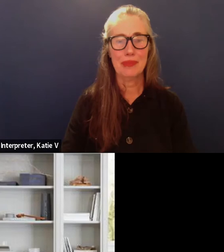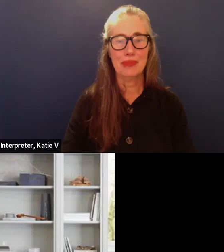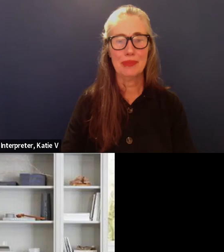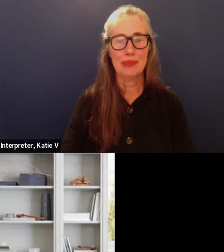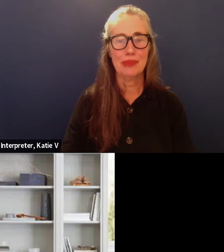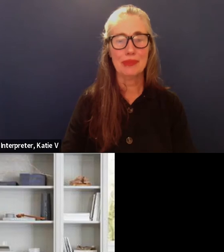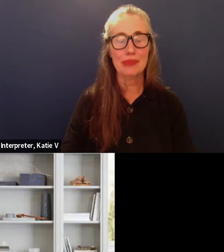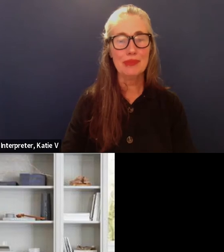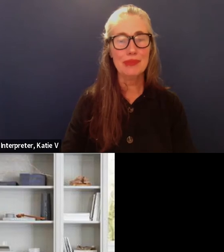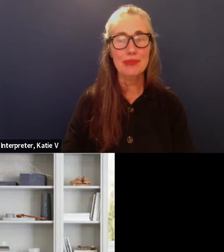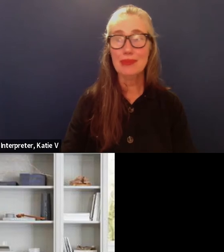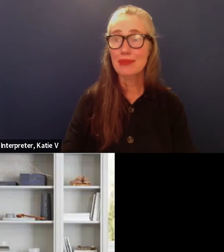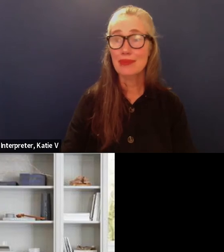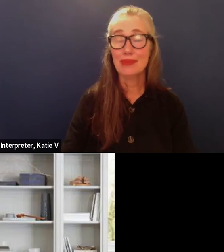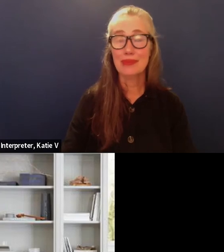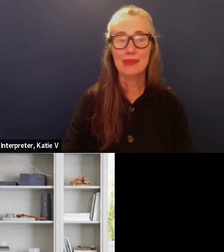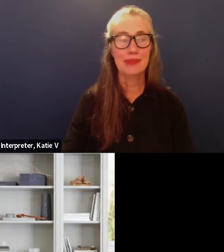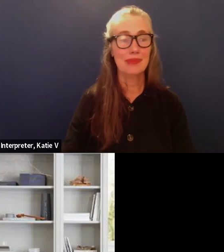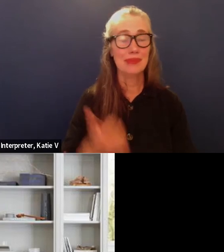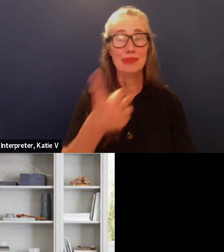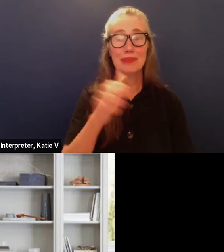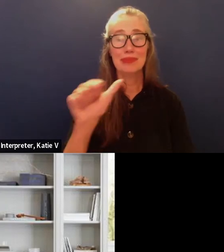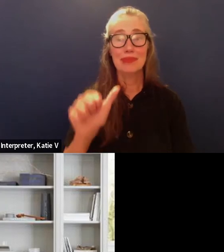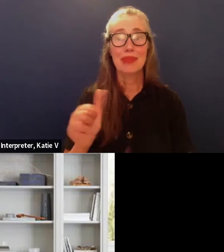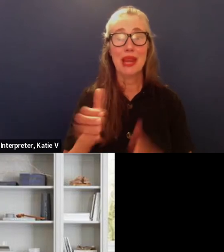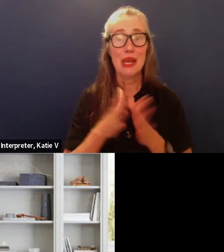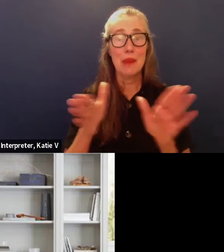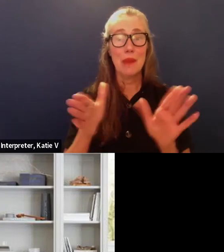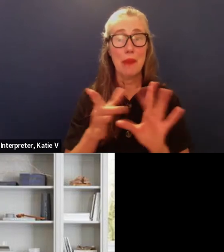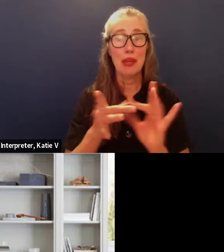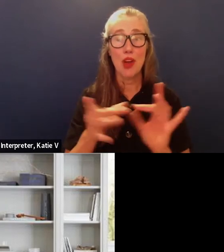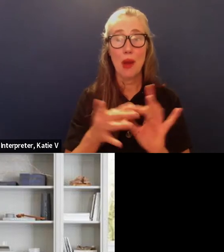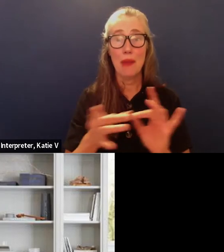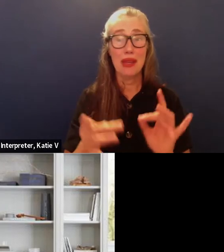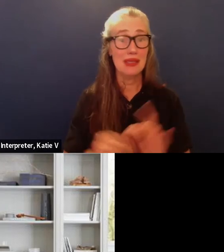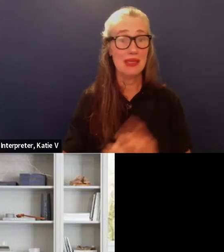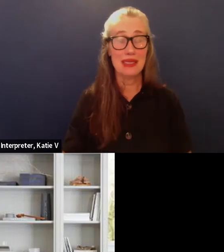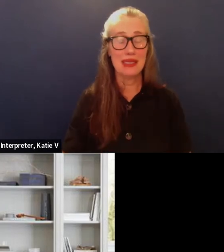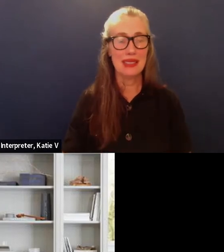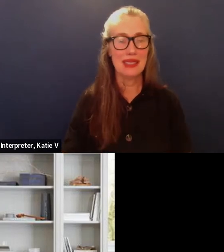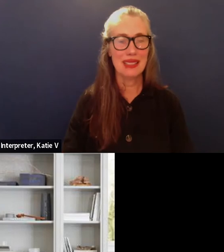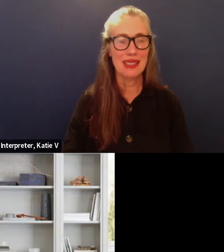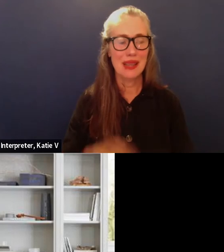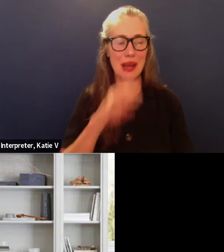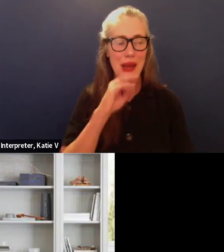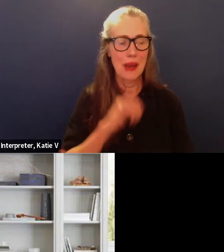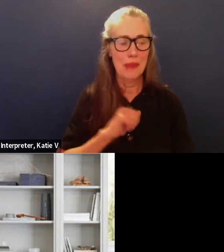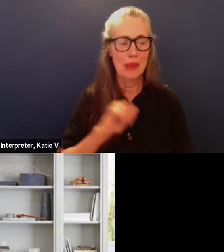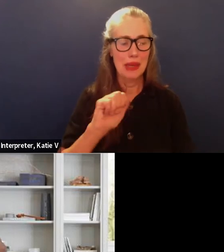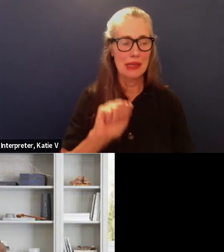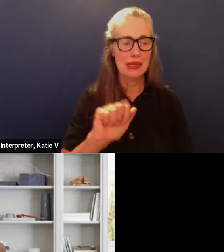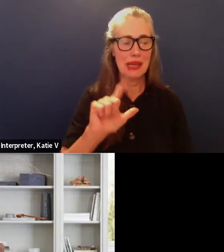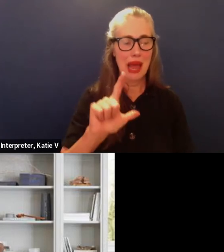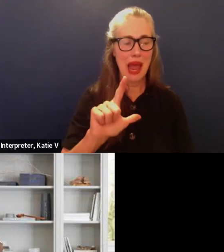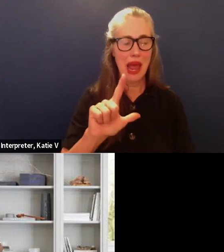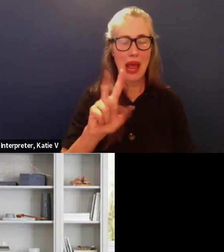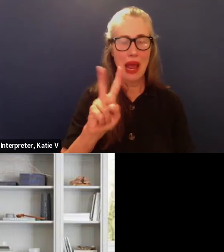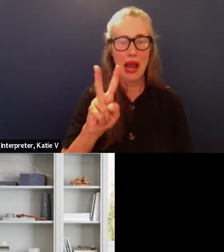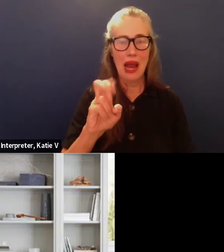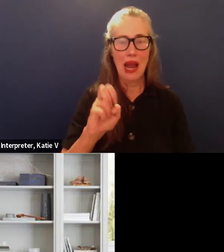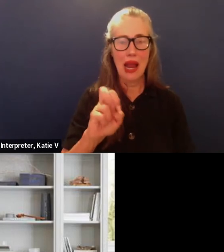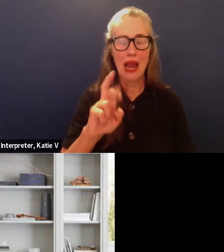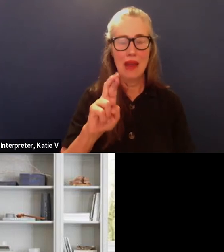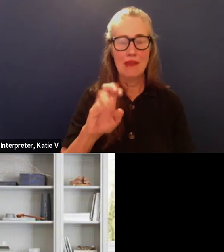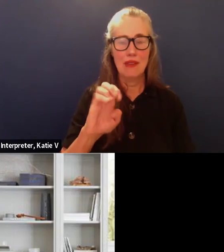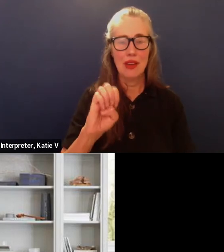okay um do we have any public comment no okay um miss alvarez thank you miss